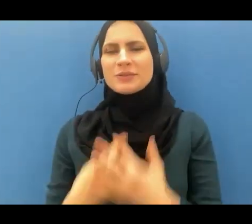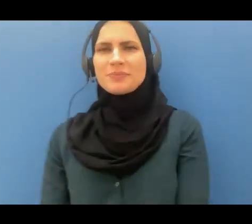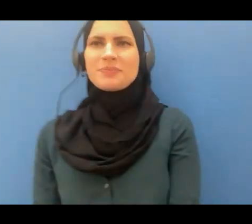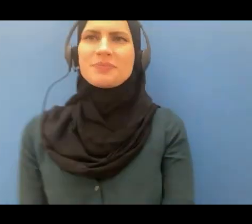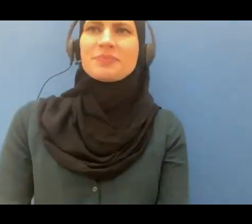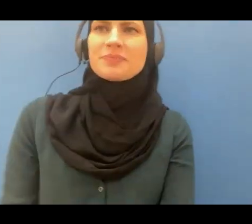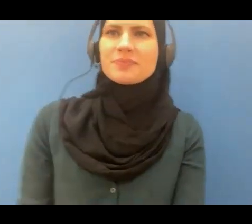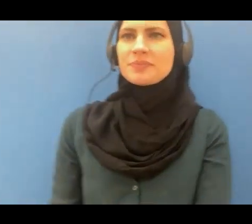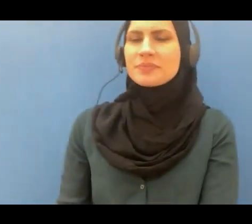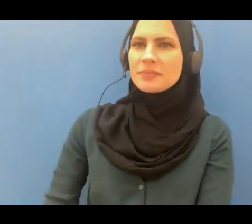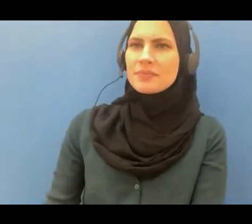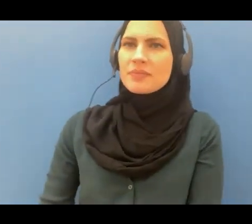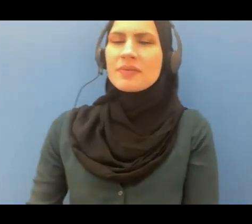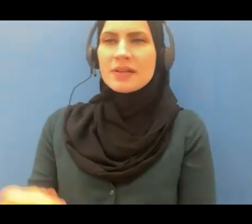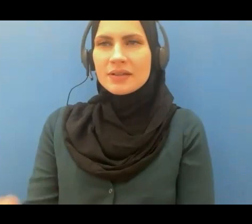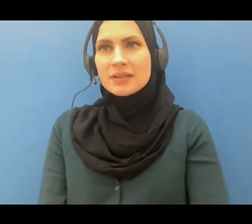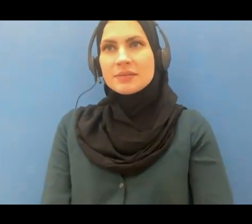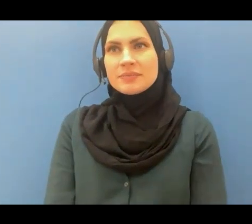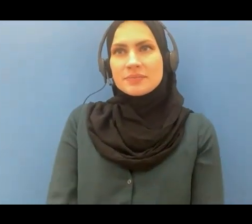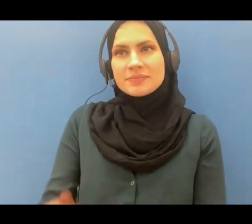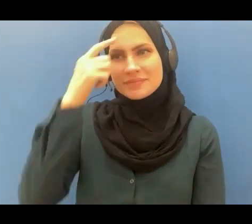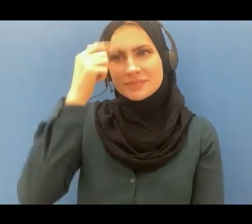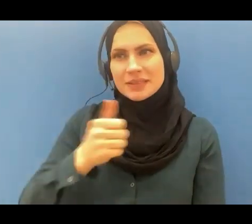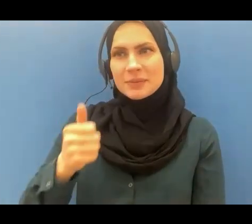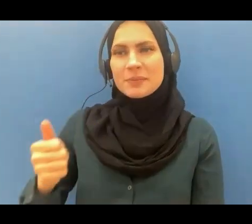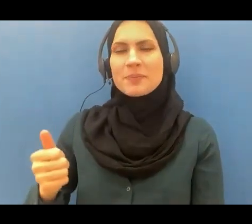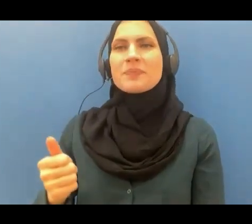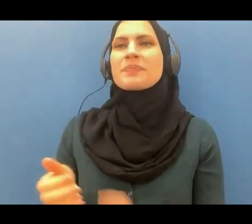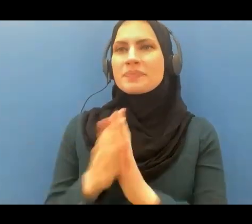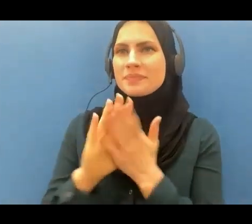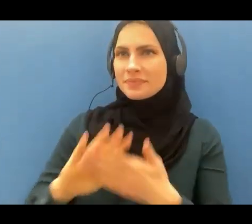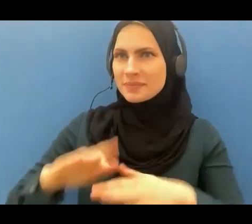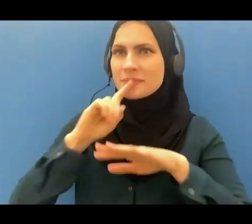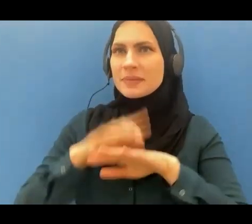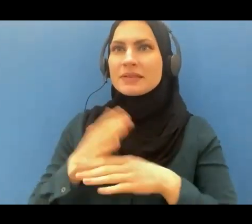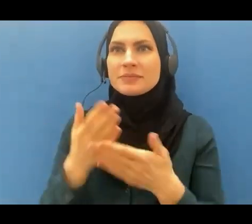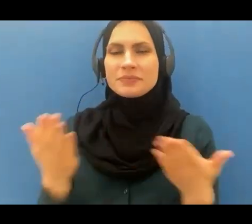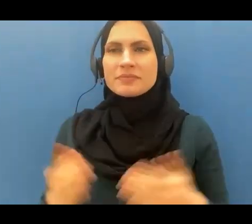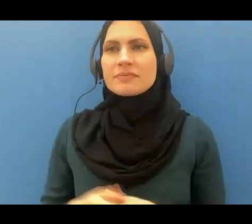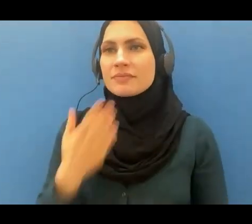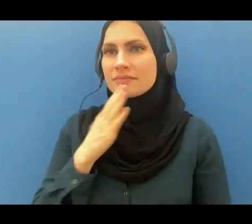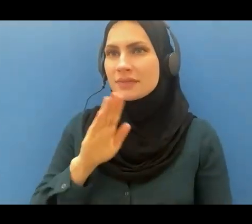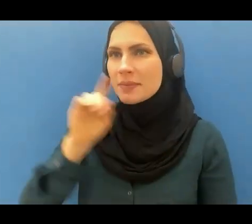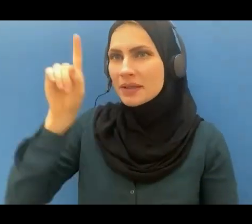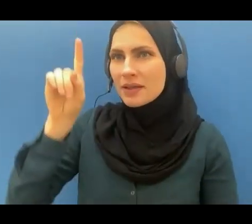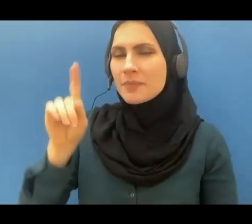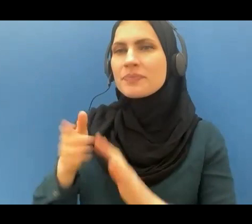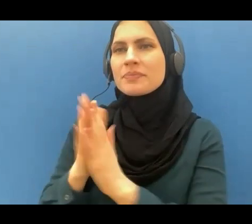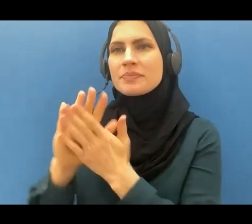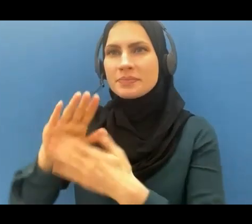As-salamu alaykum wa rahmatullahi wa barakatuh, alhamdulillah, wa salatu wa salamu ala rasulillah.